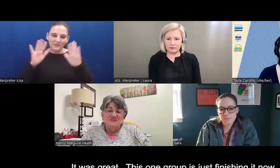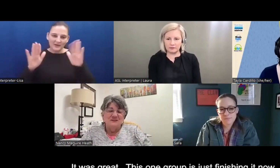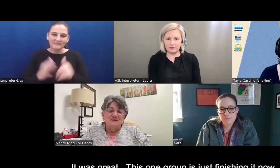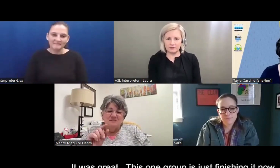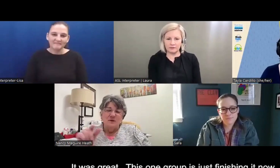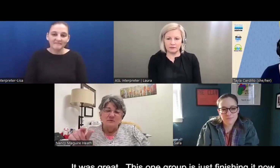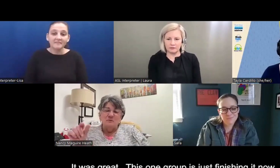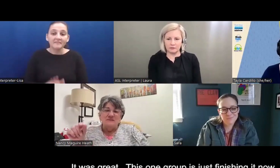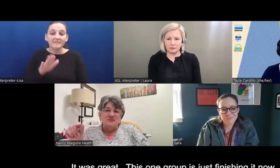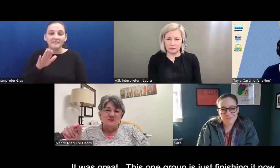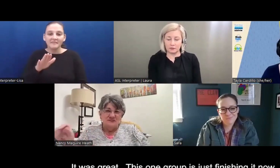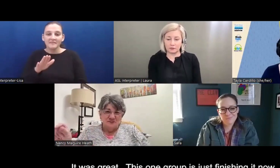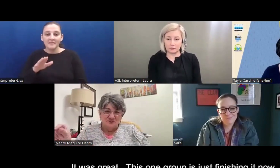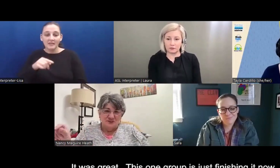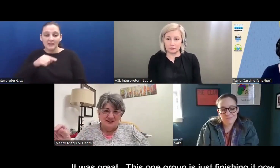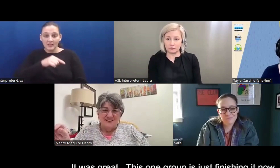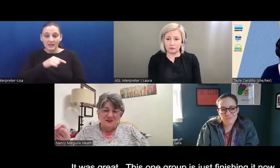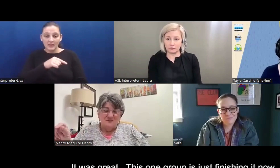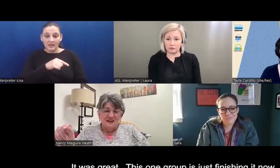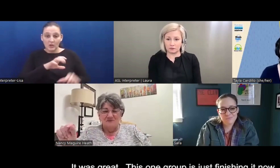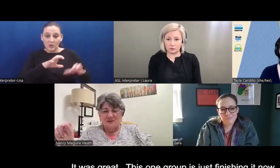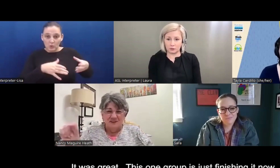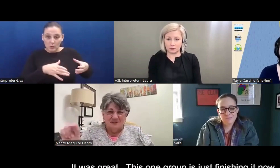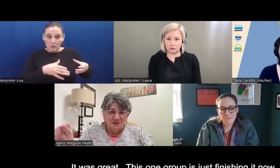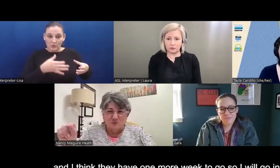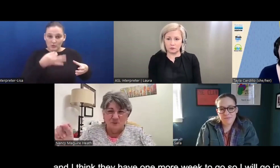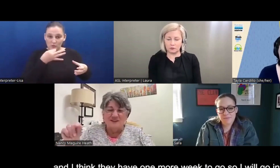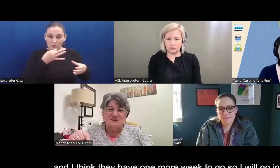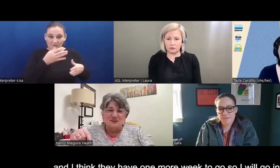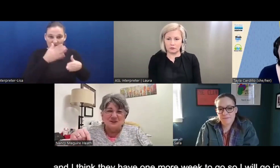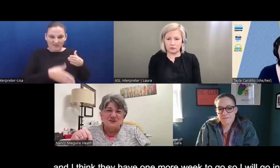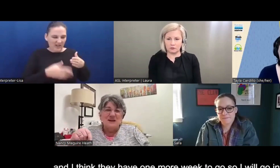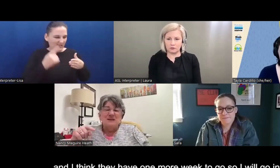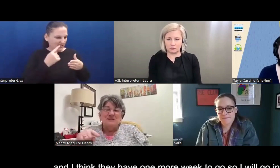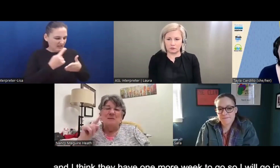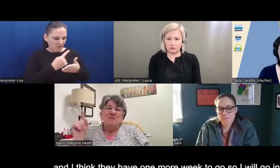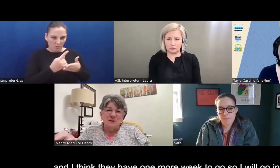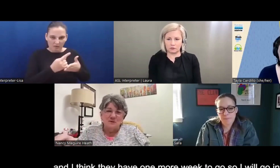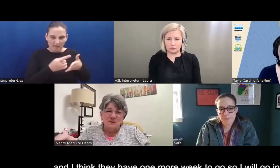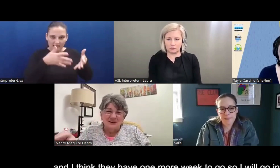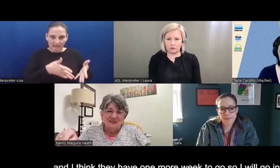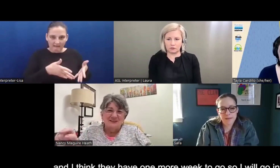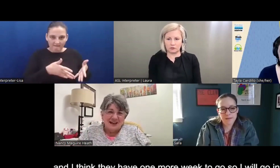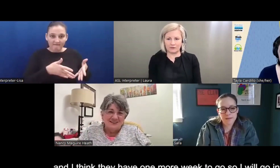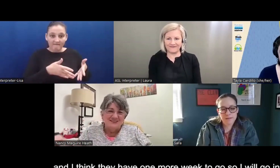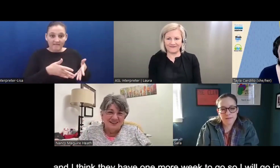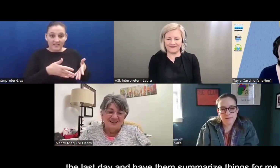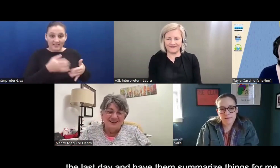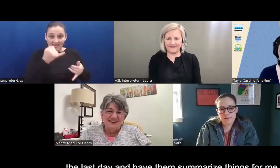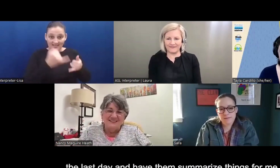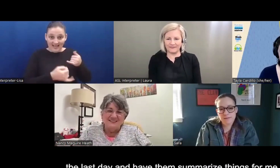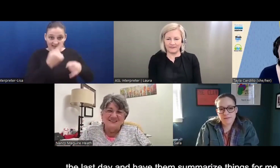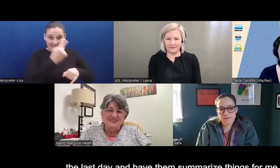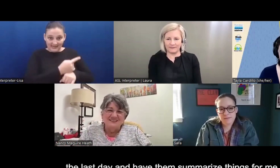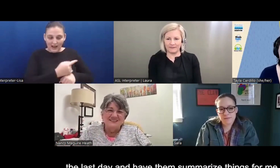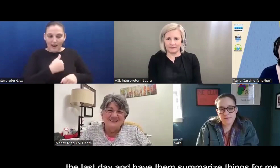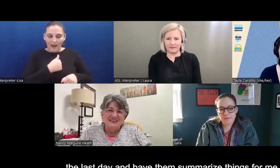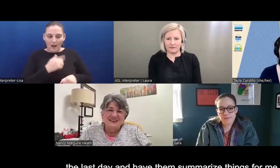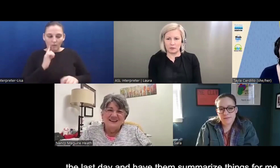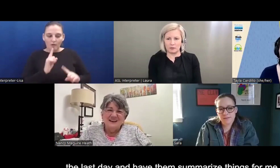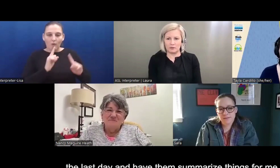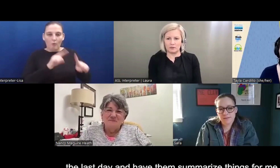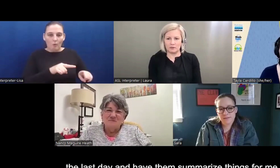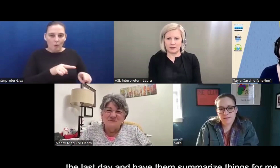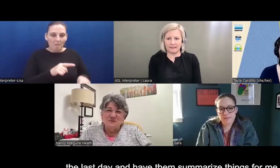This, uh, one group is just finishing it now. They have, I think another week to go. So, so I'm going to go in on the last day and, uh,